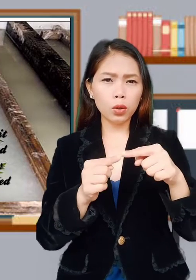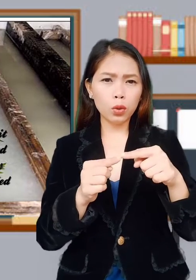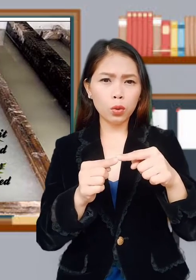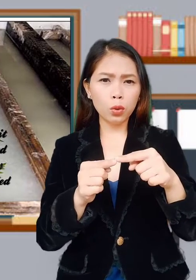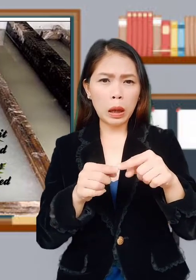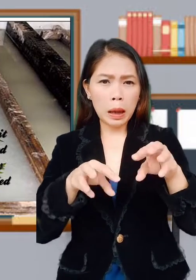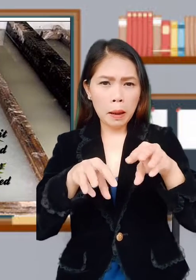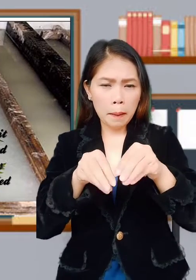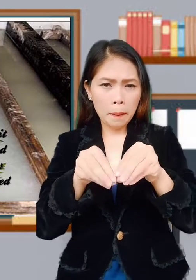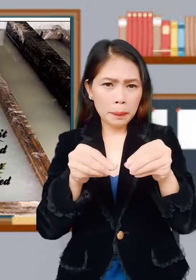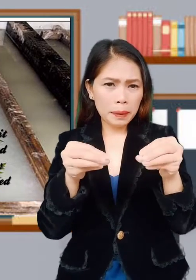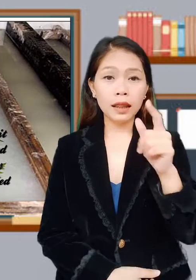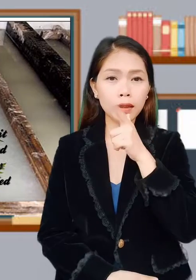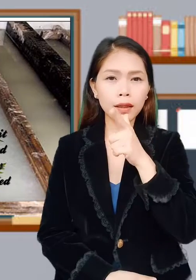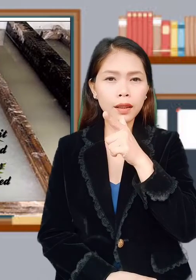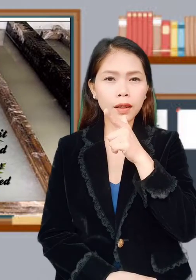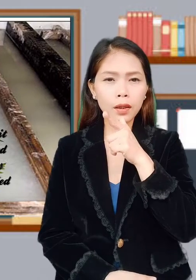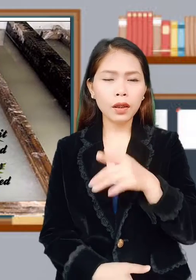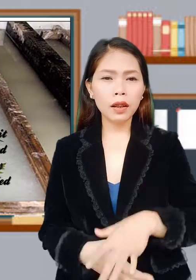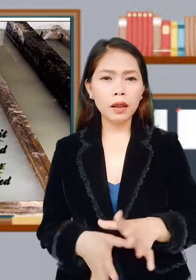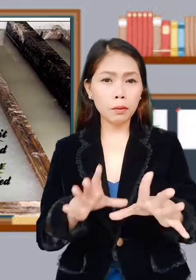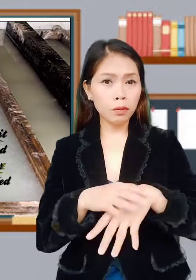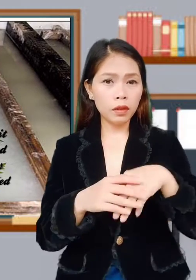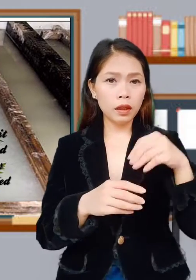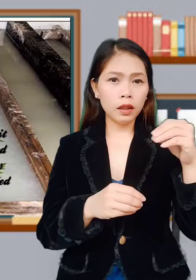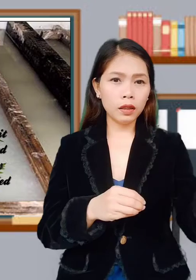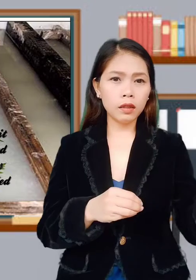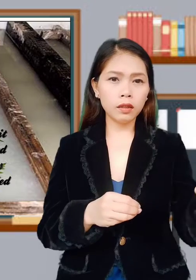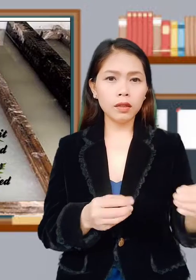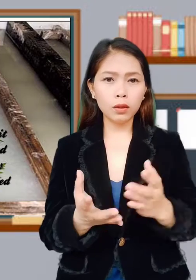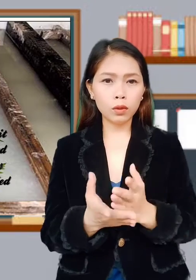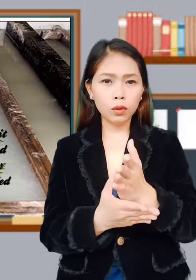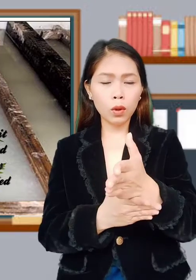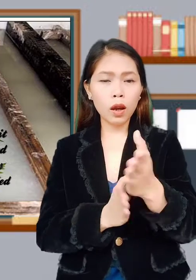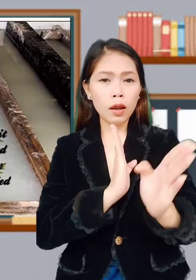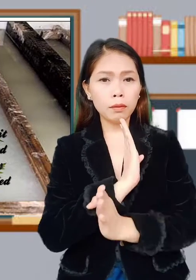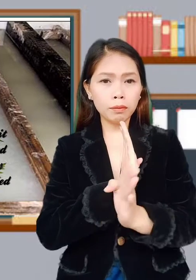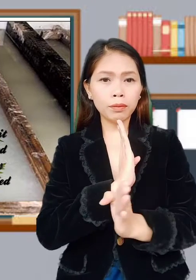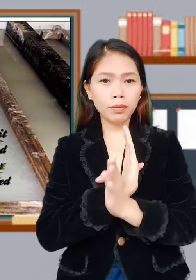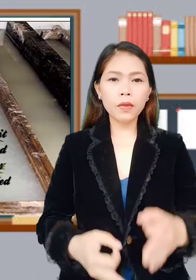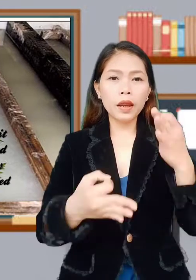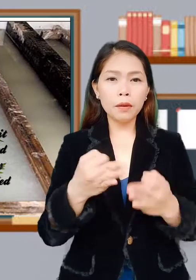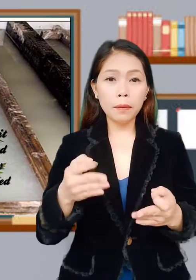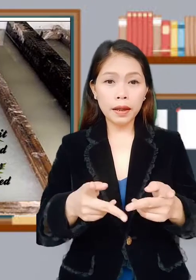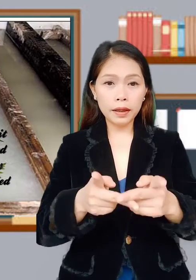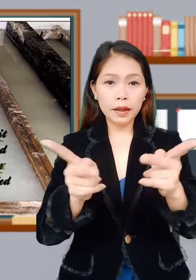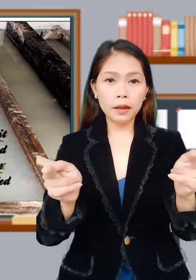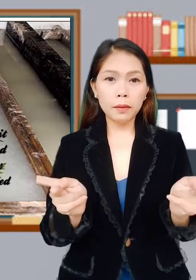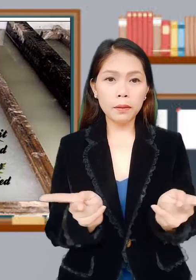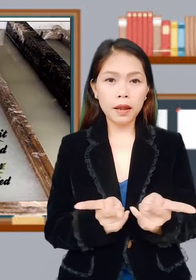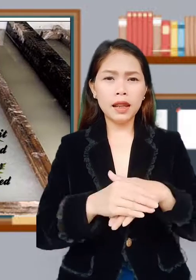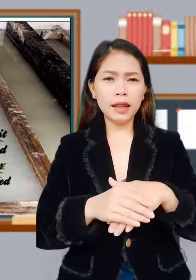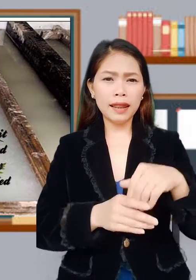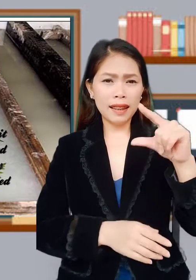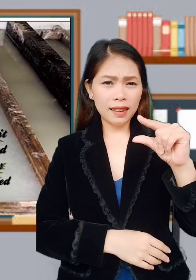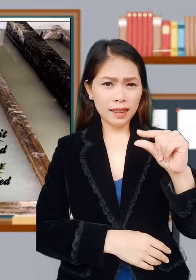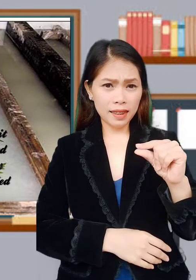liquid is then scooped out, poured throughout a bamboo sieve, and finally placed in a thin